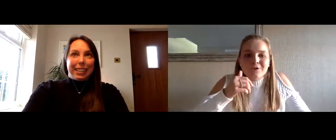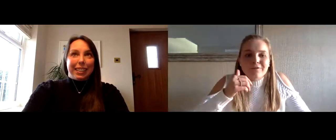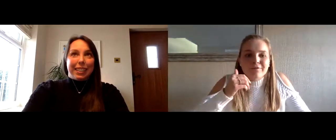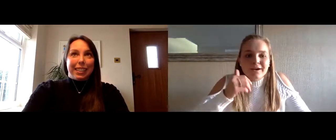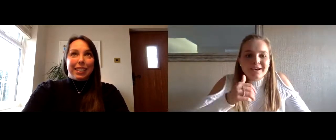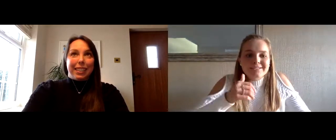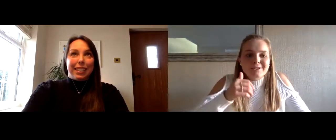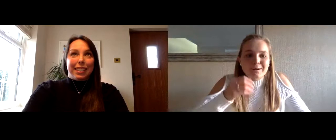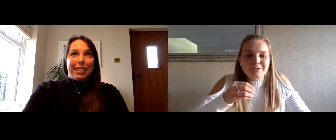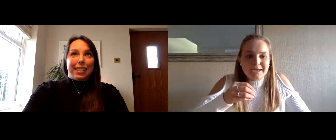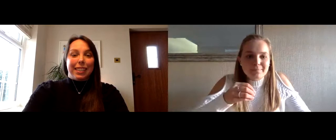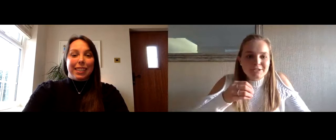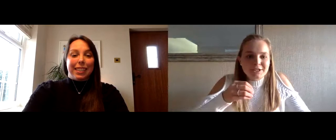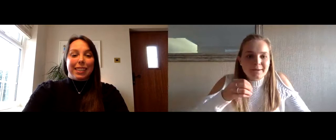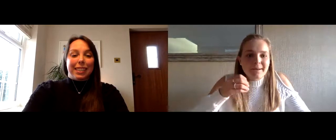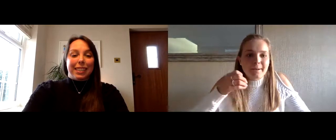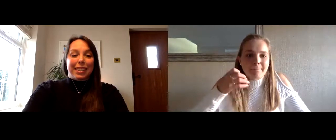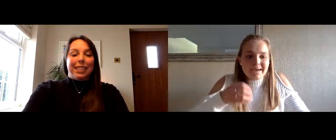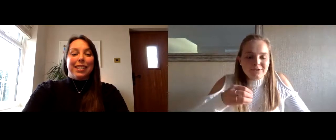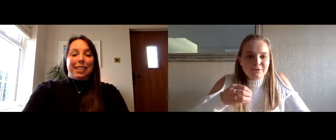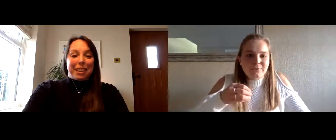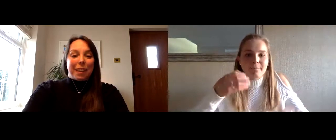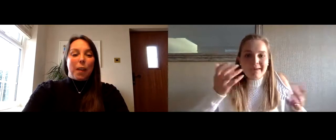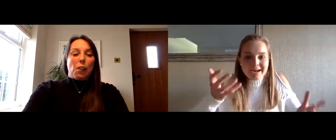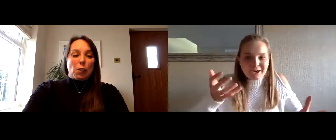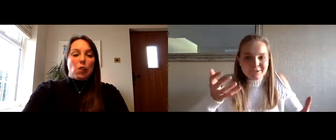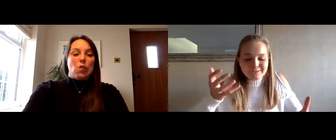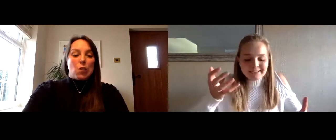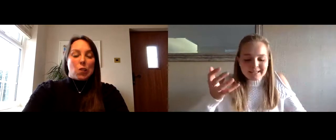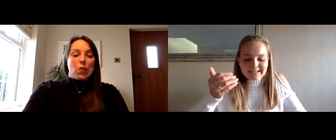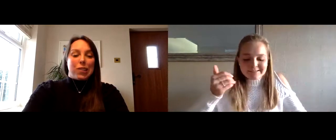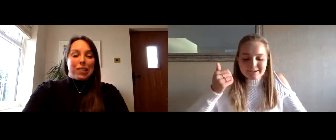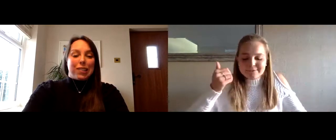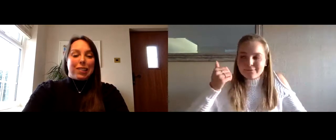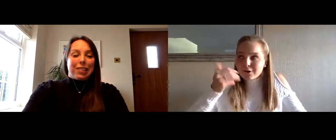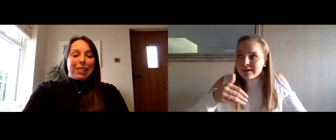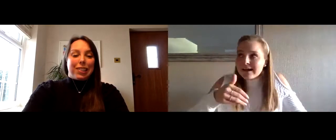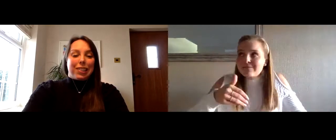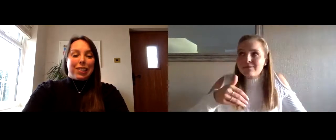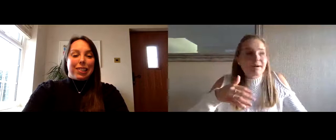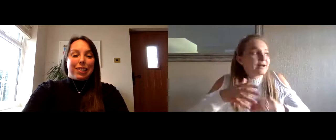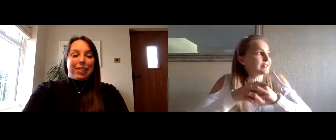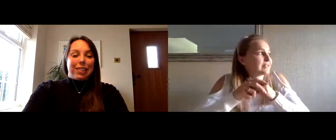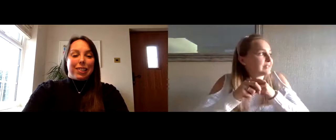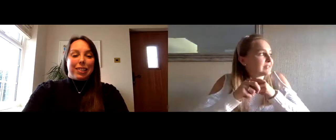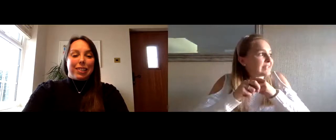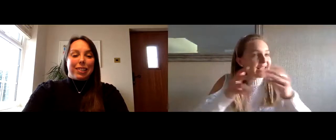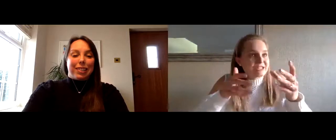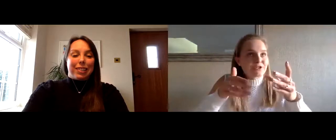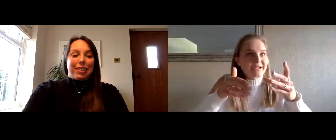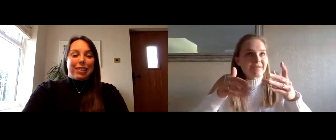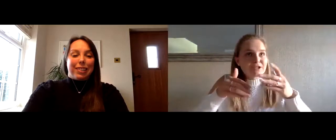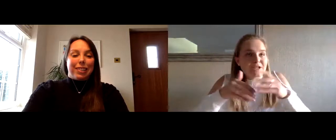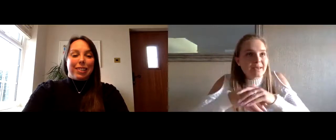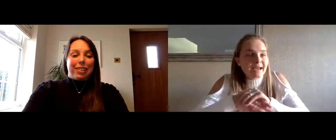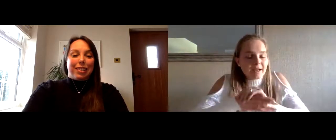obviously won your first world championship medal being a gold in terms of on the uneven bars set